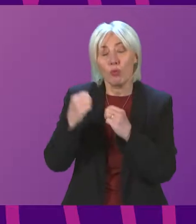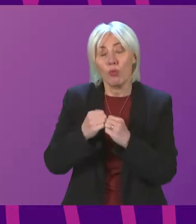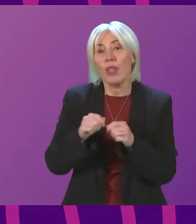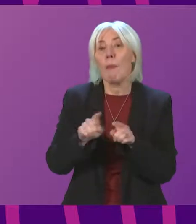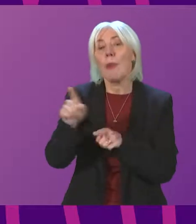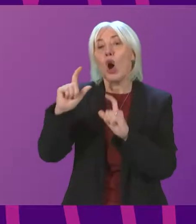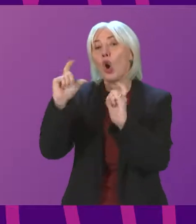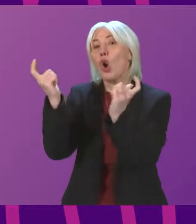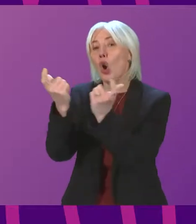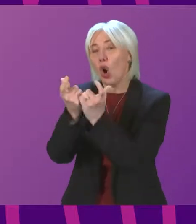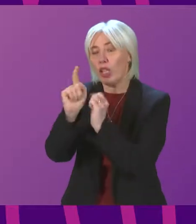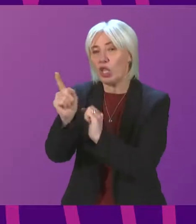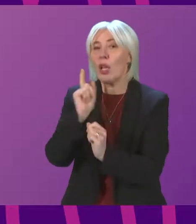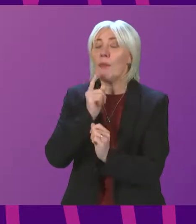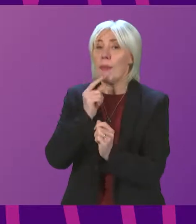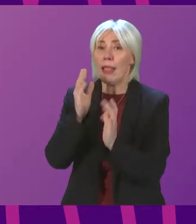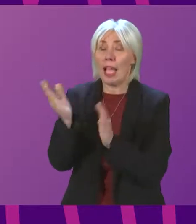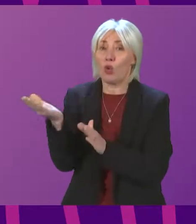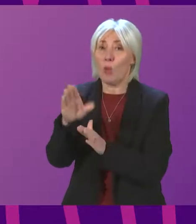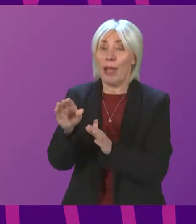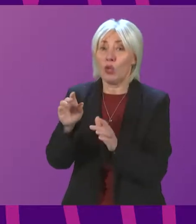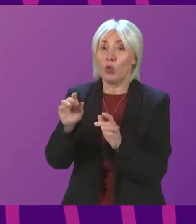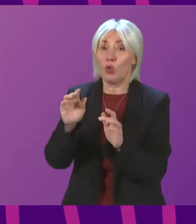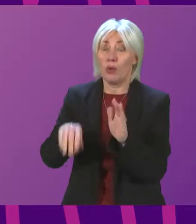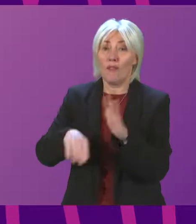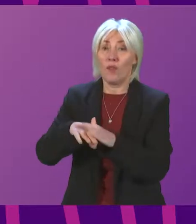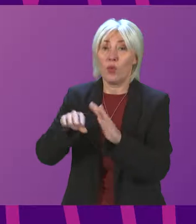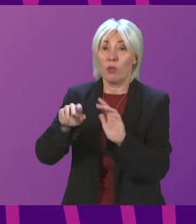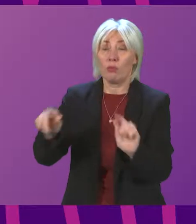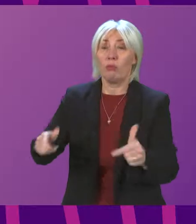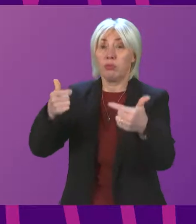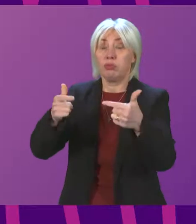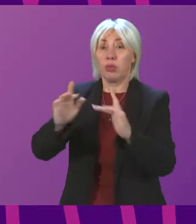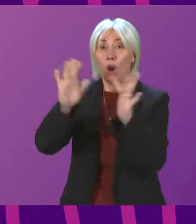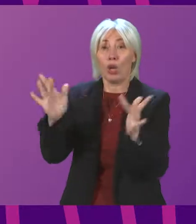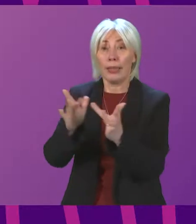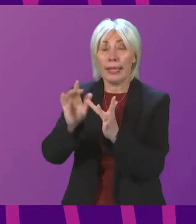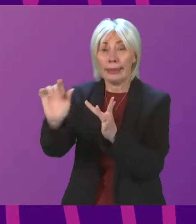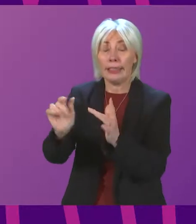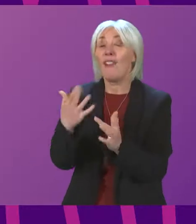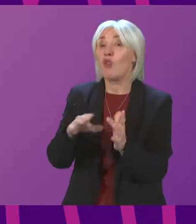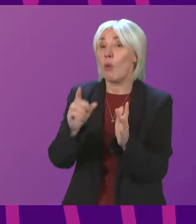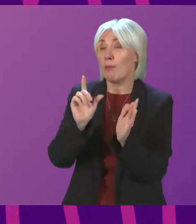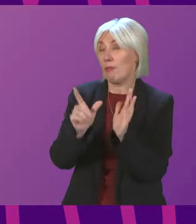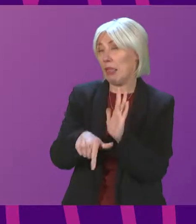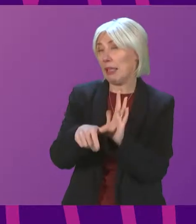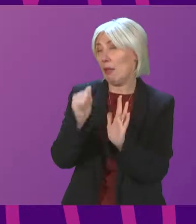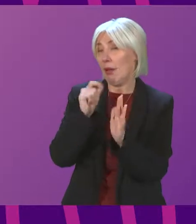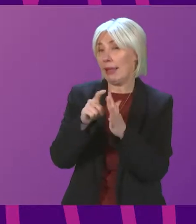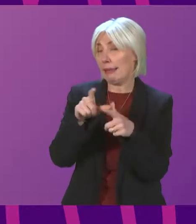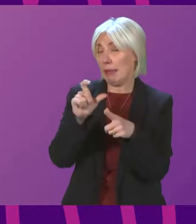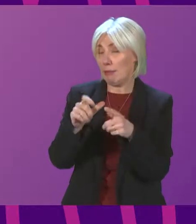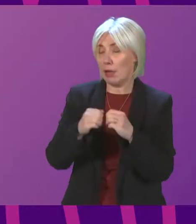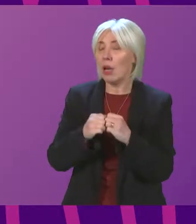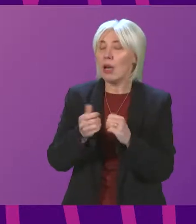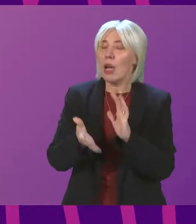sector, learners had to revert to a universally remote learning model, rather than a hybrid model, since late December. Given both the level